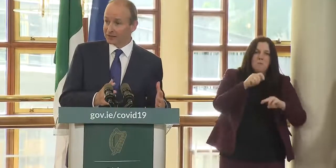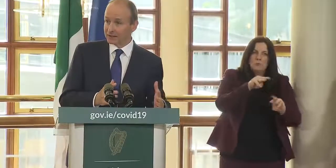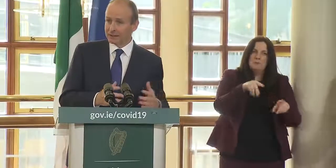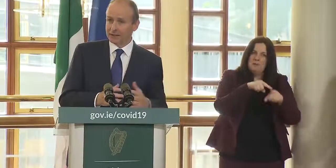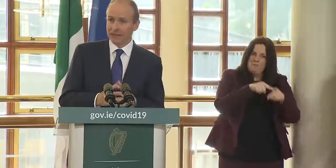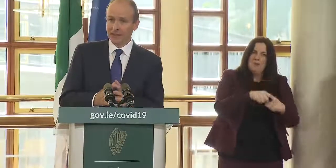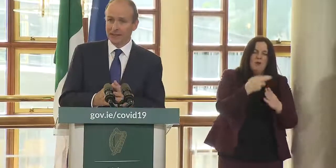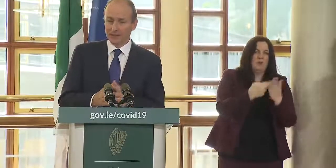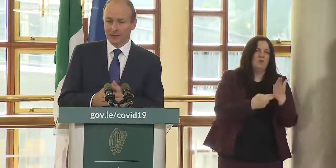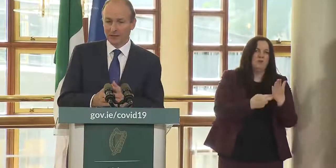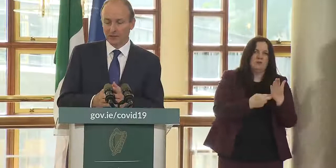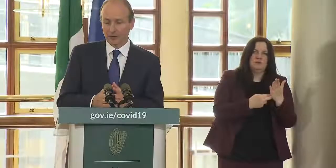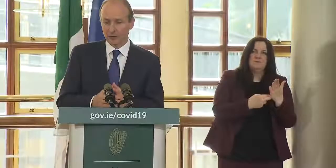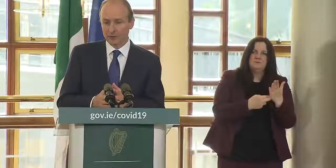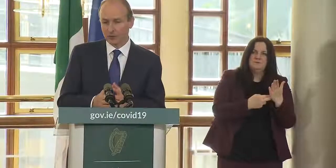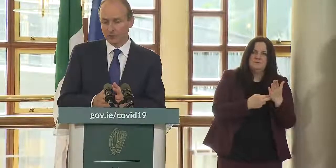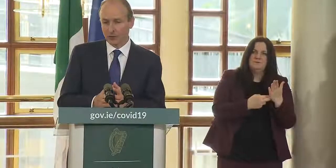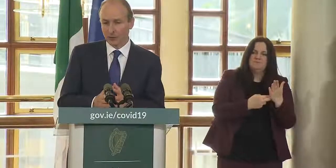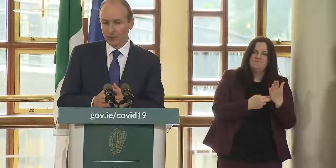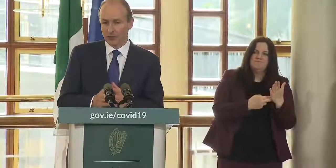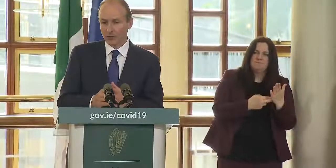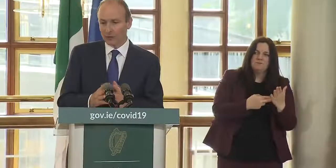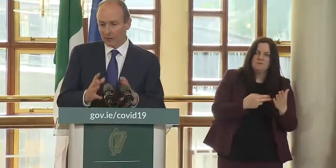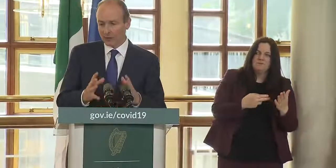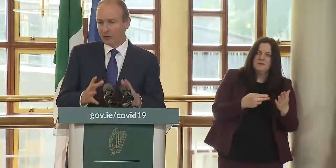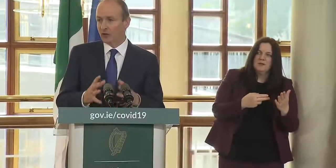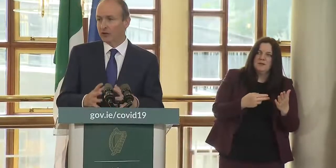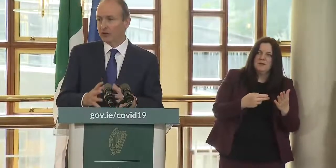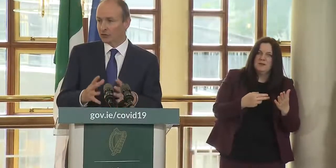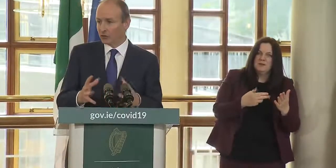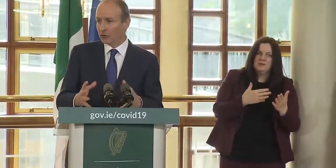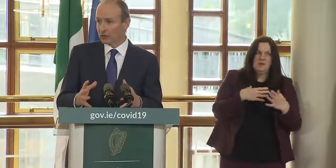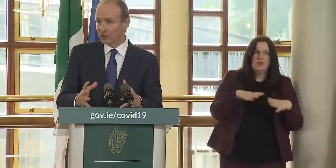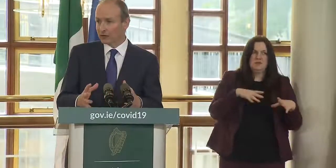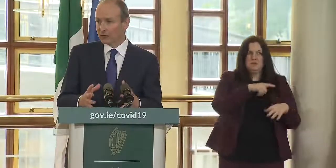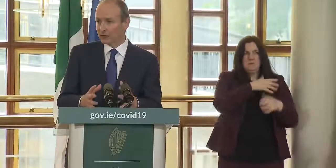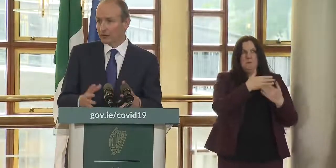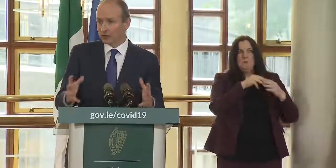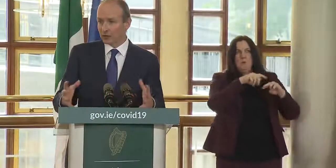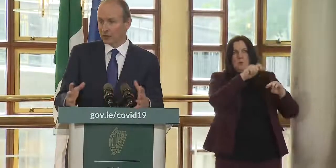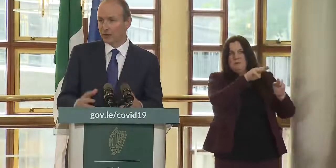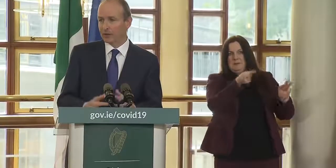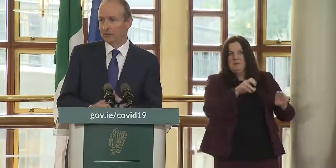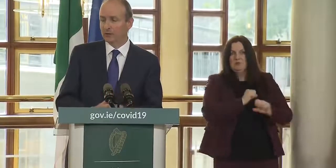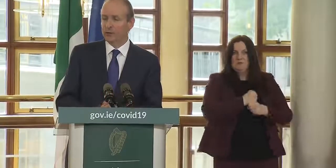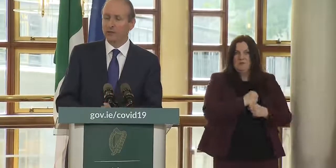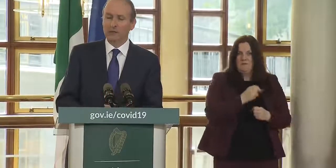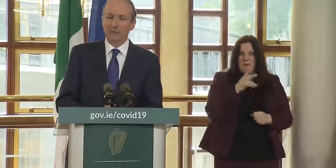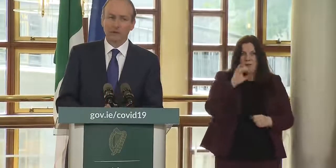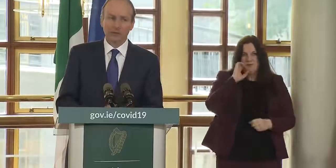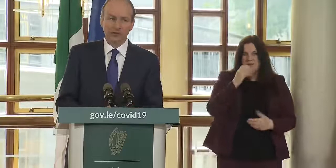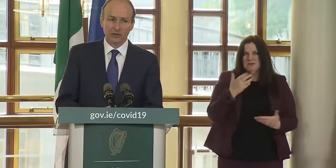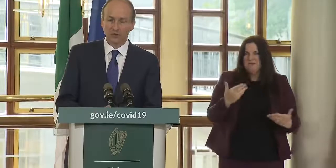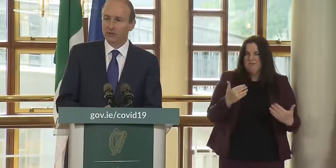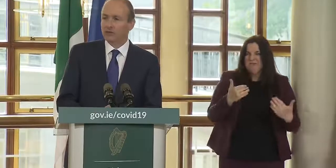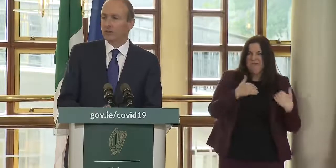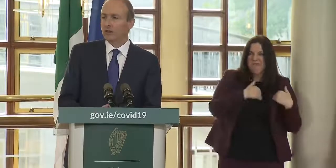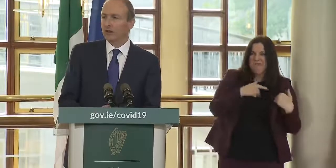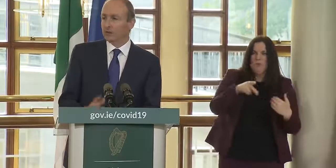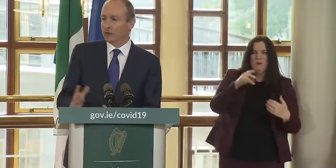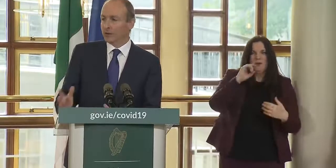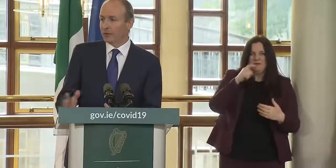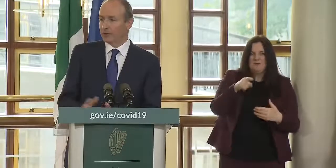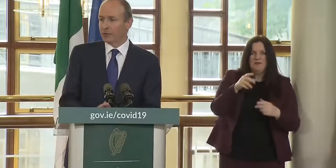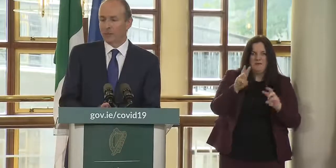comply uh and uh you know we don't want that majority to suffer unduly because of the misdeeds